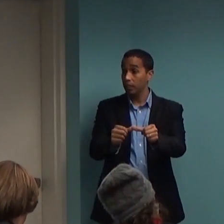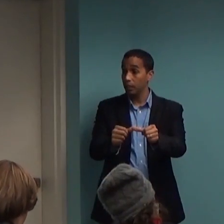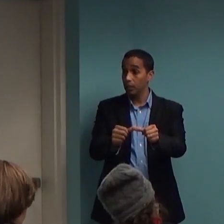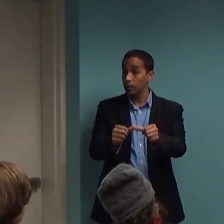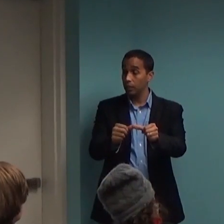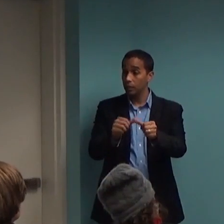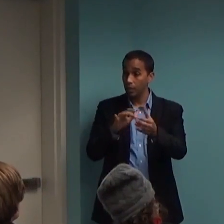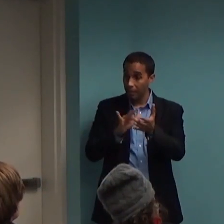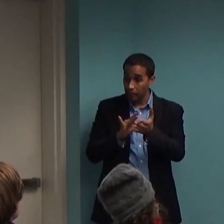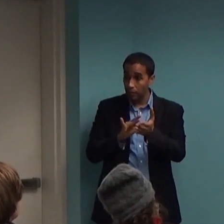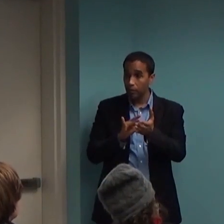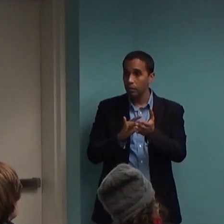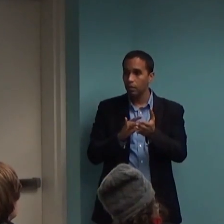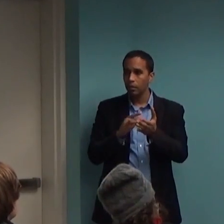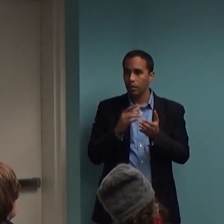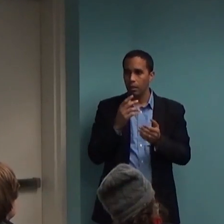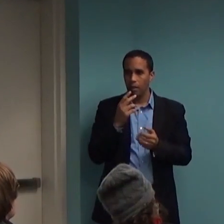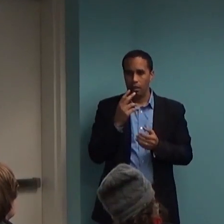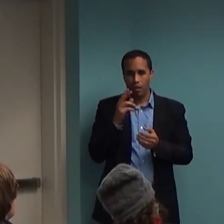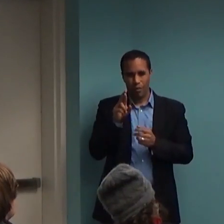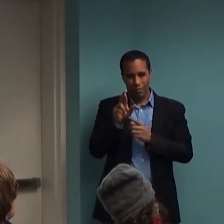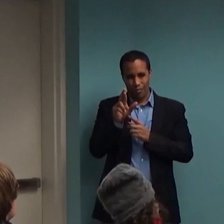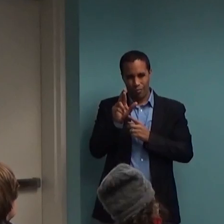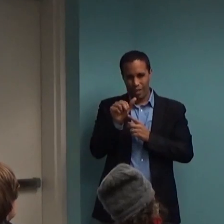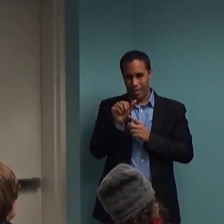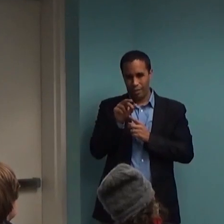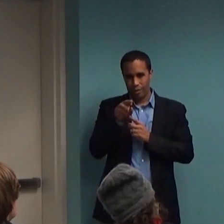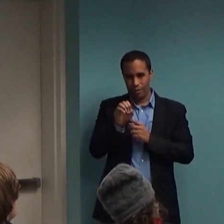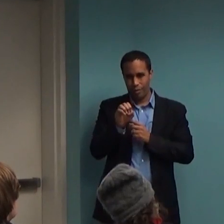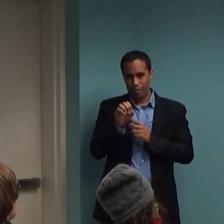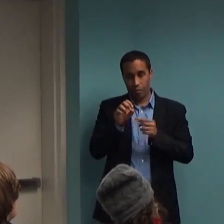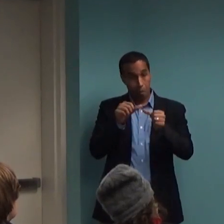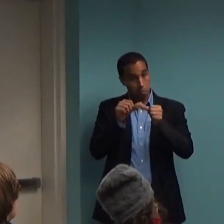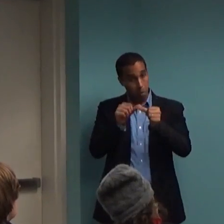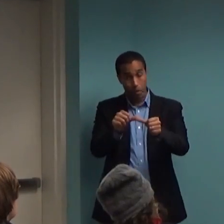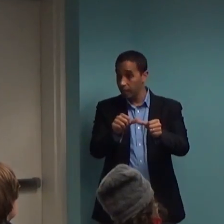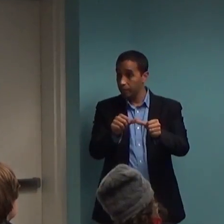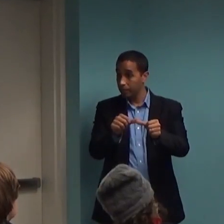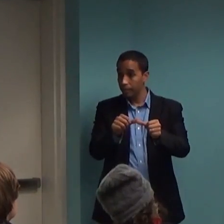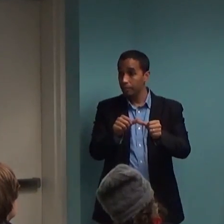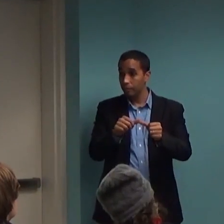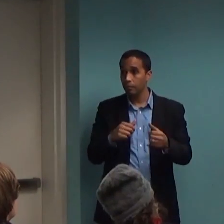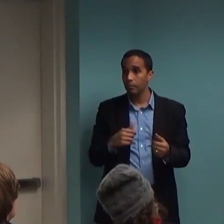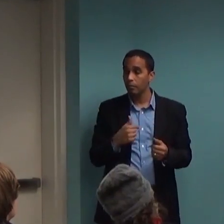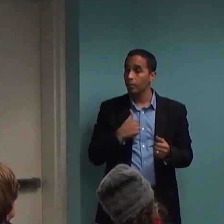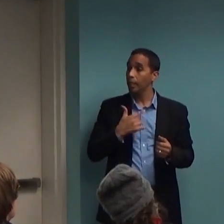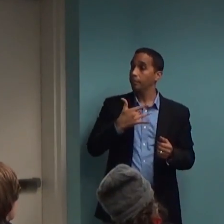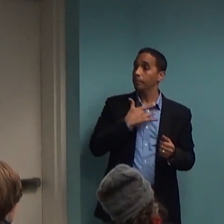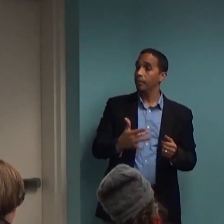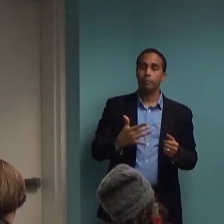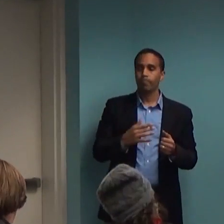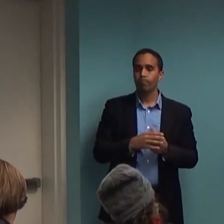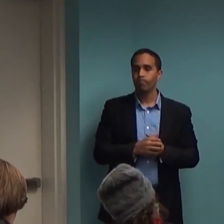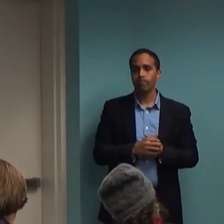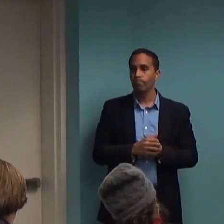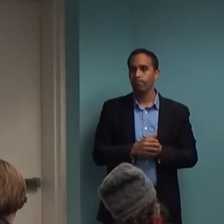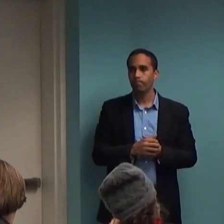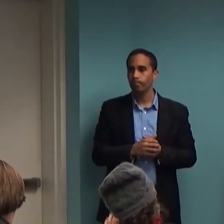be called for. But it's actually fairly rare that I end up advocating for that. You have a question?